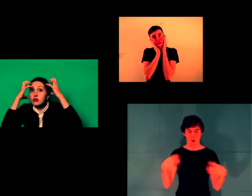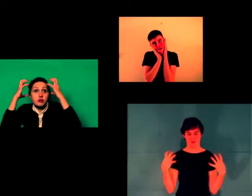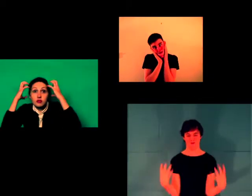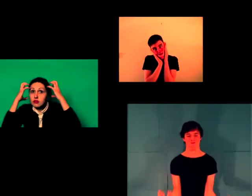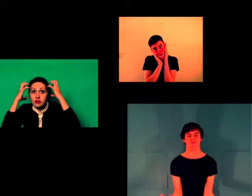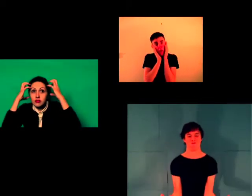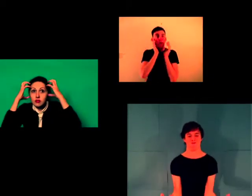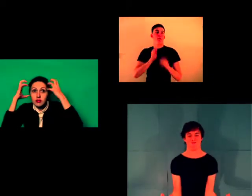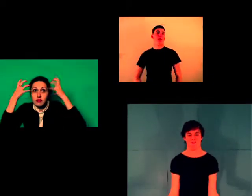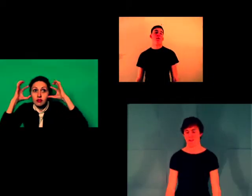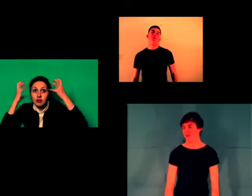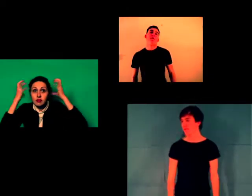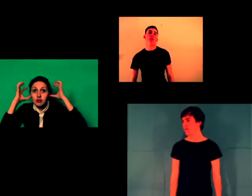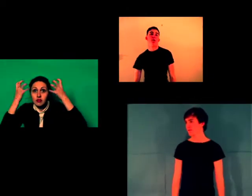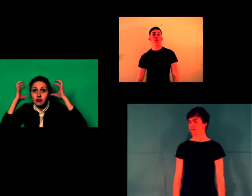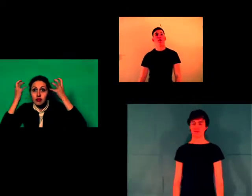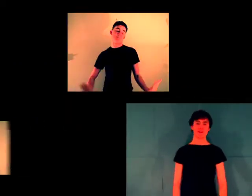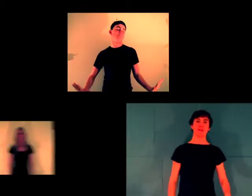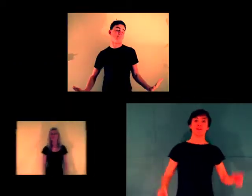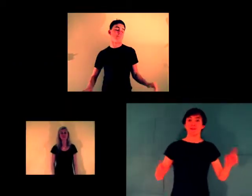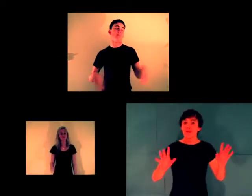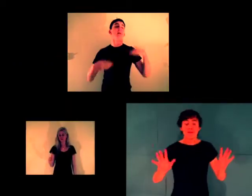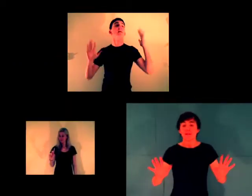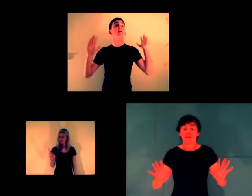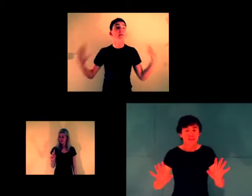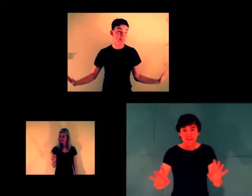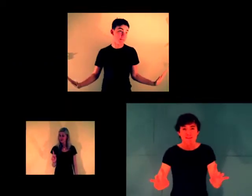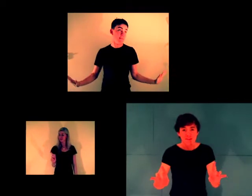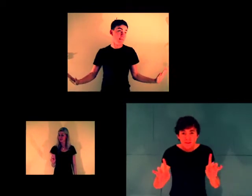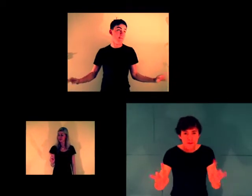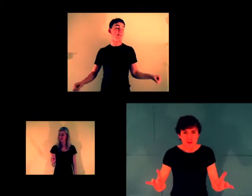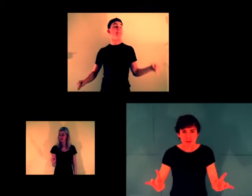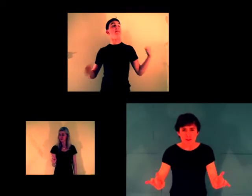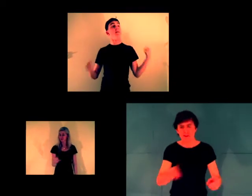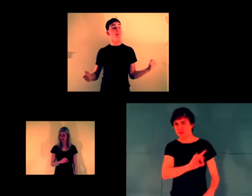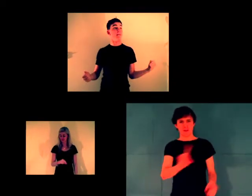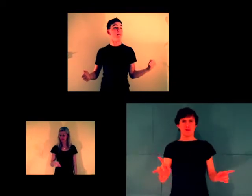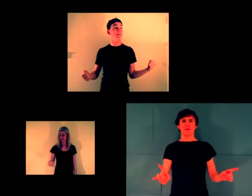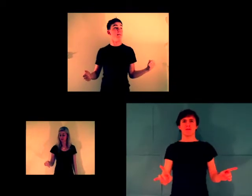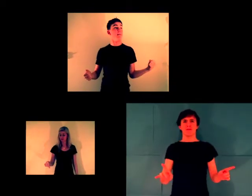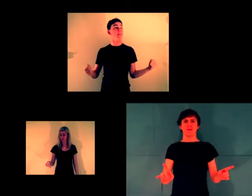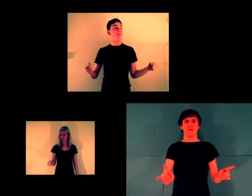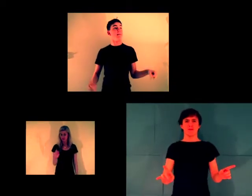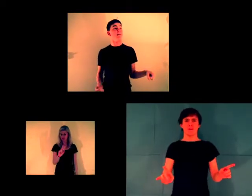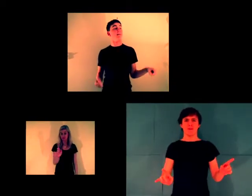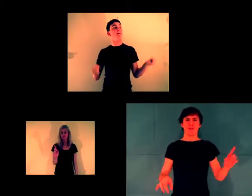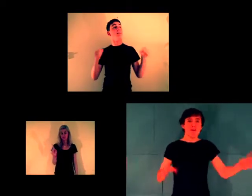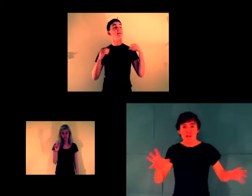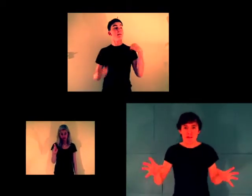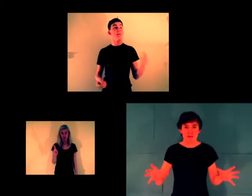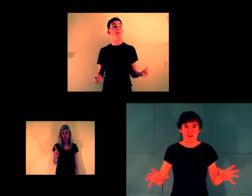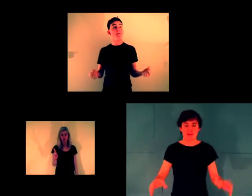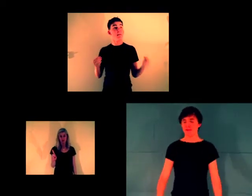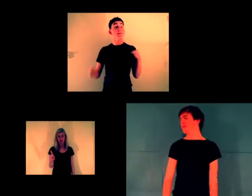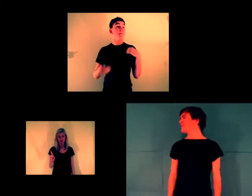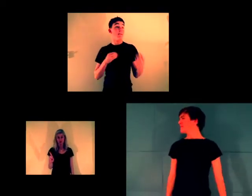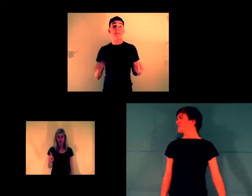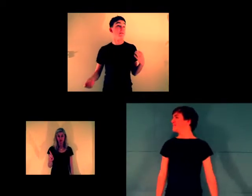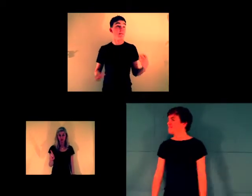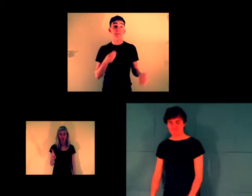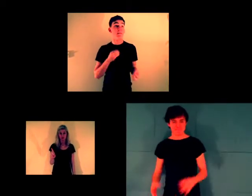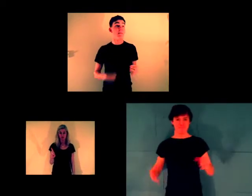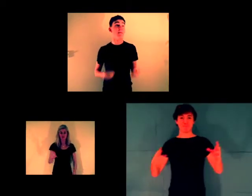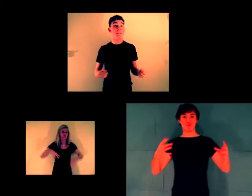you stupid. I'm not suggesting that if you go back to work this afternoon or first thing tomorrow,